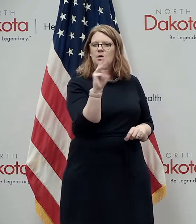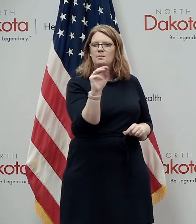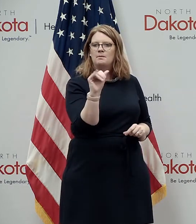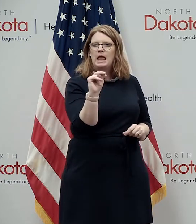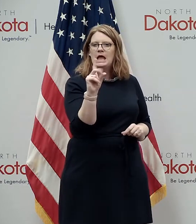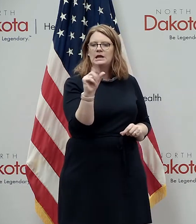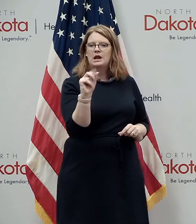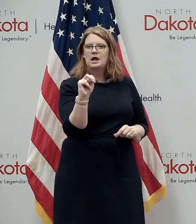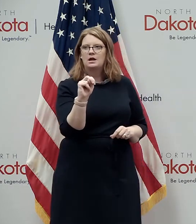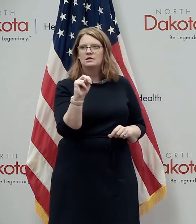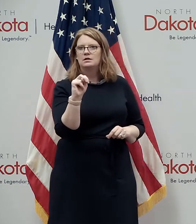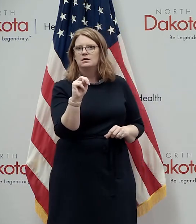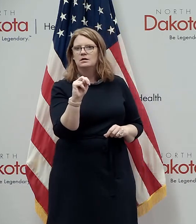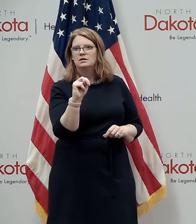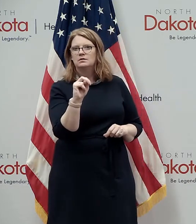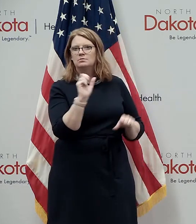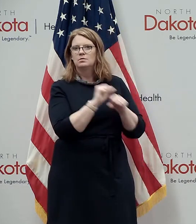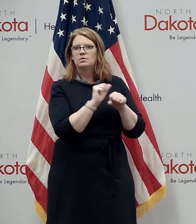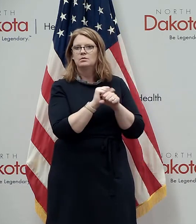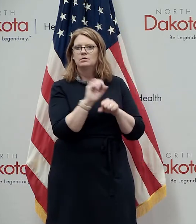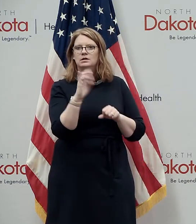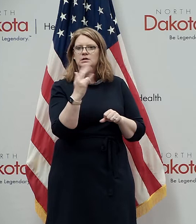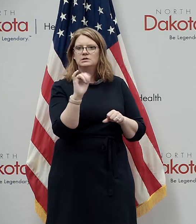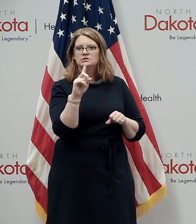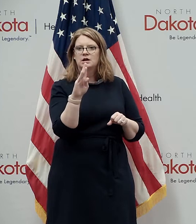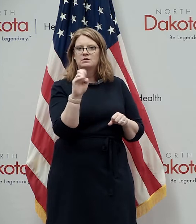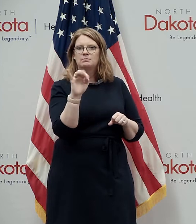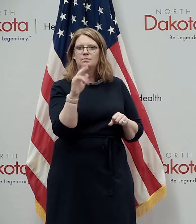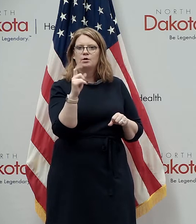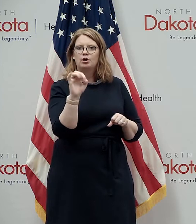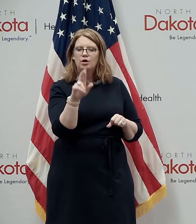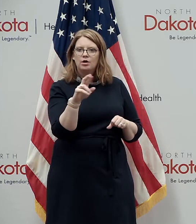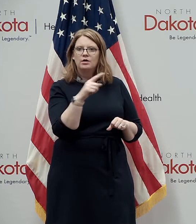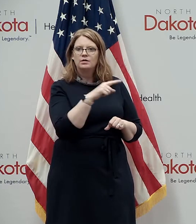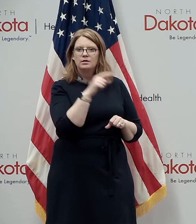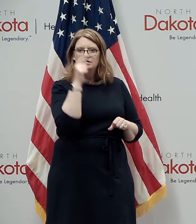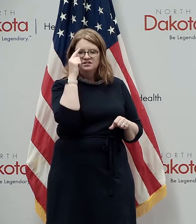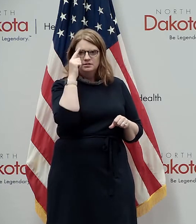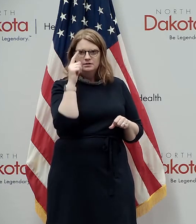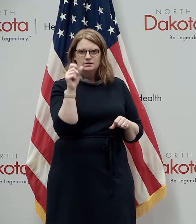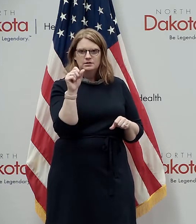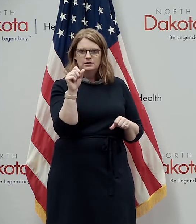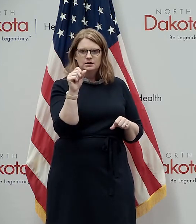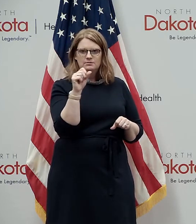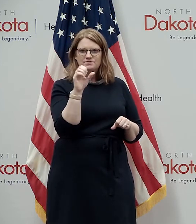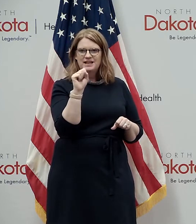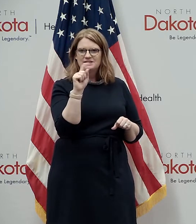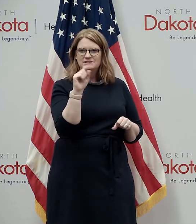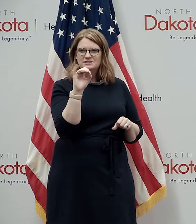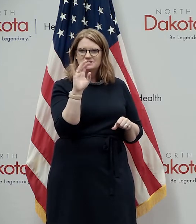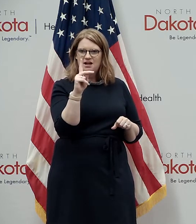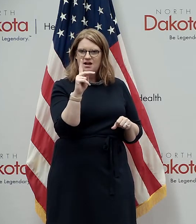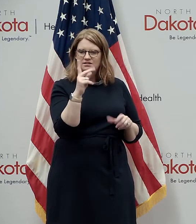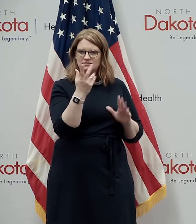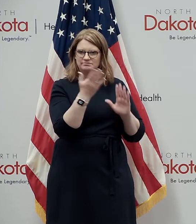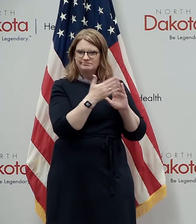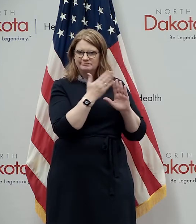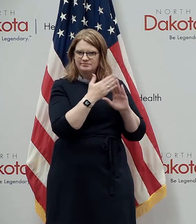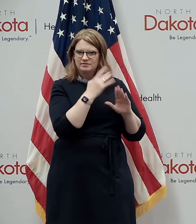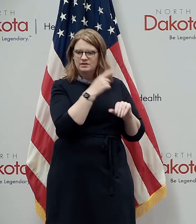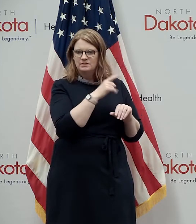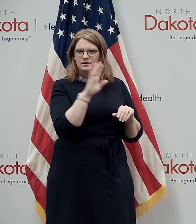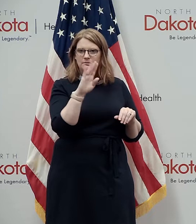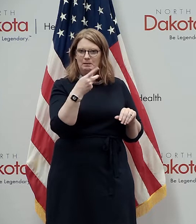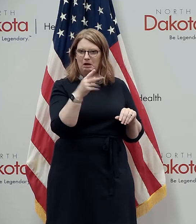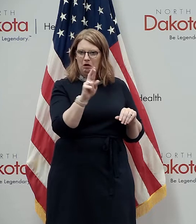and was in communication with chad burger uh you know the the great stock owner operator uh nationally for